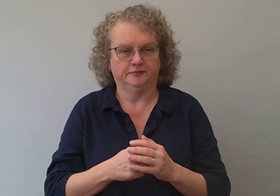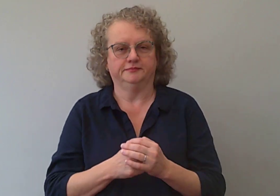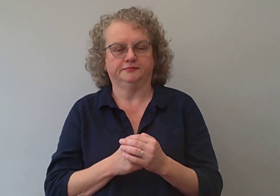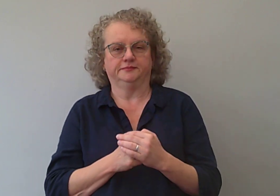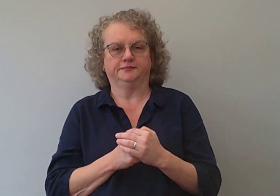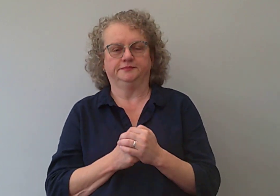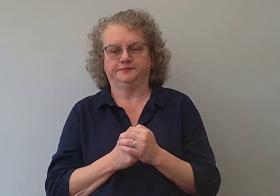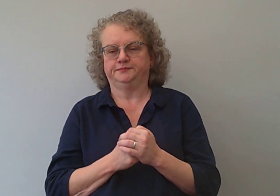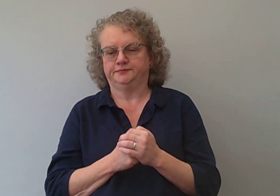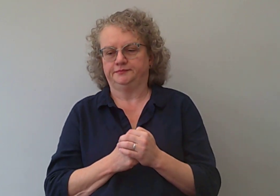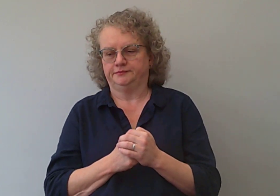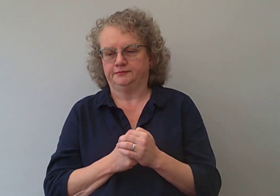interrupted.